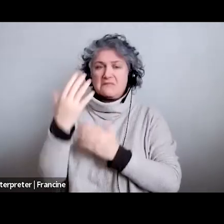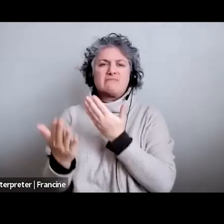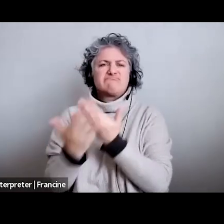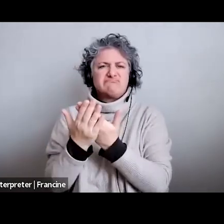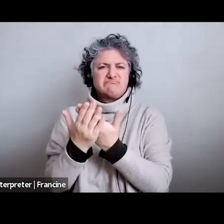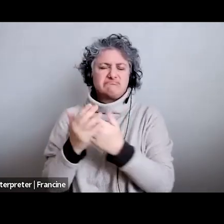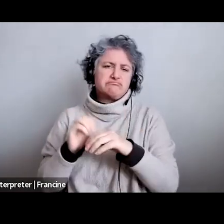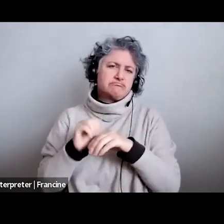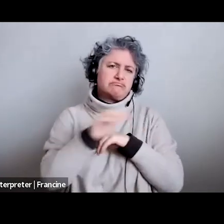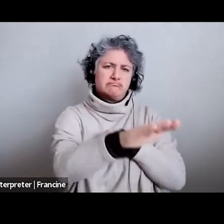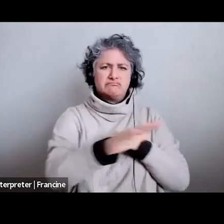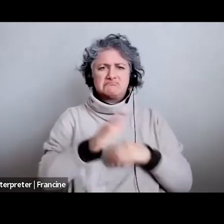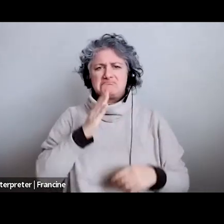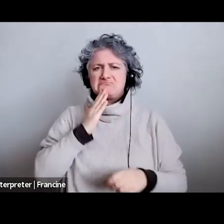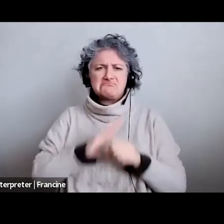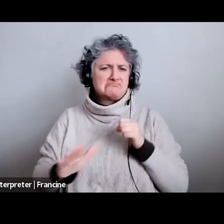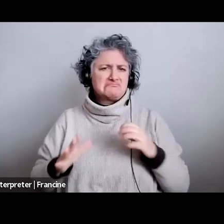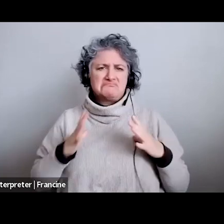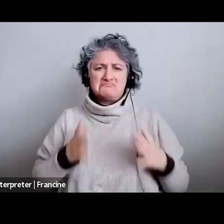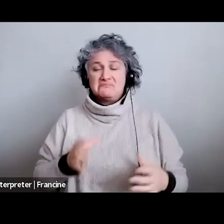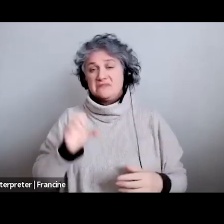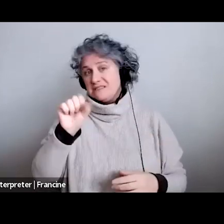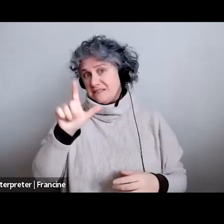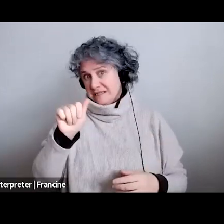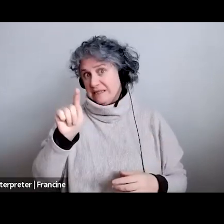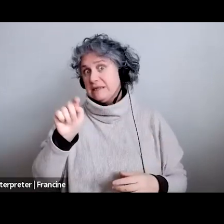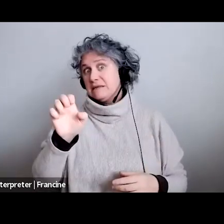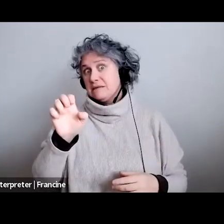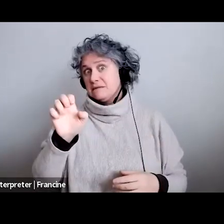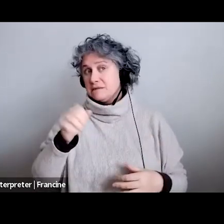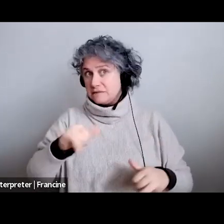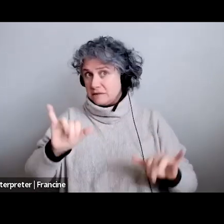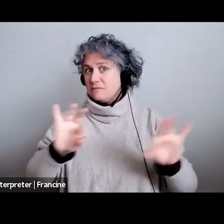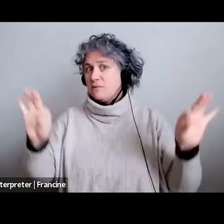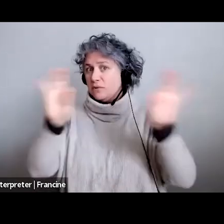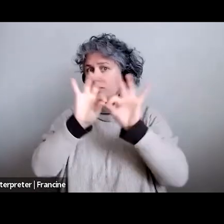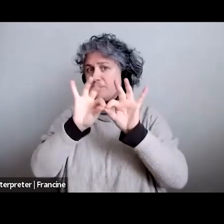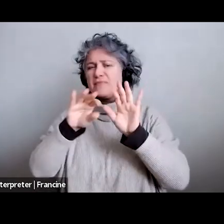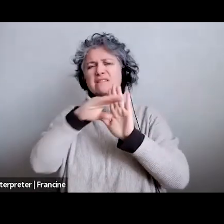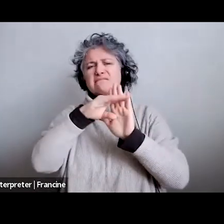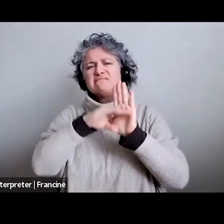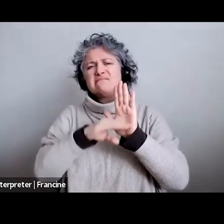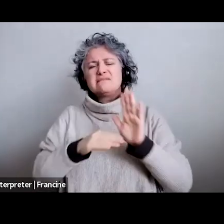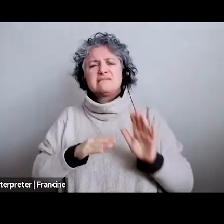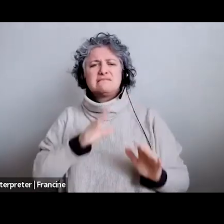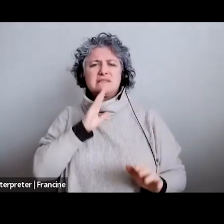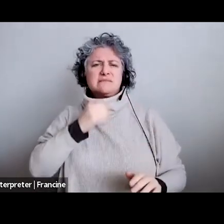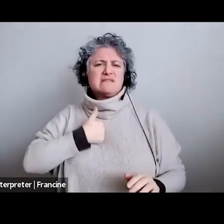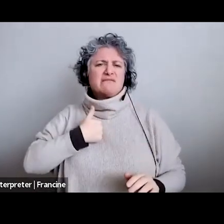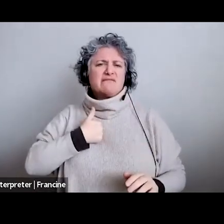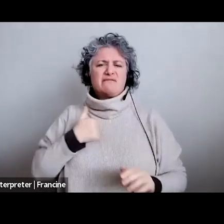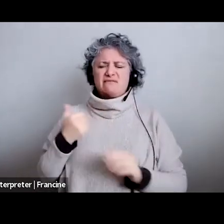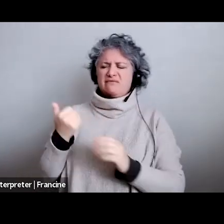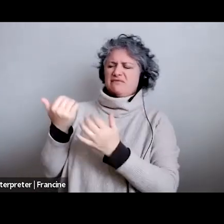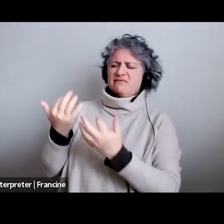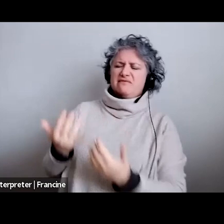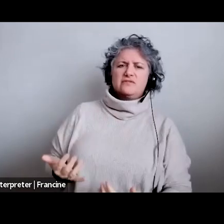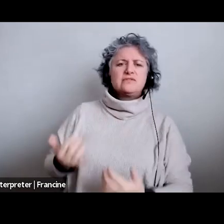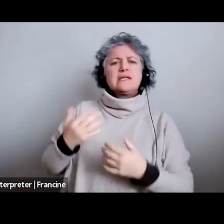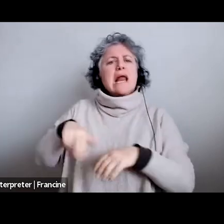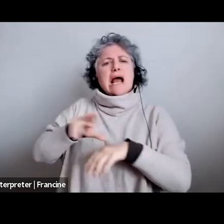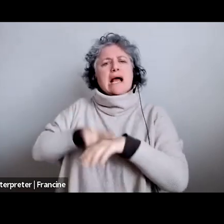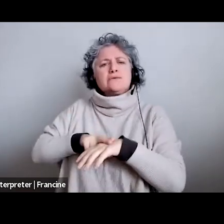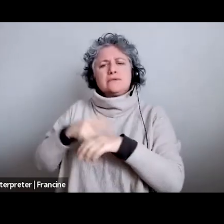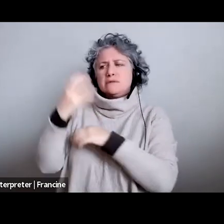that's just fine i think a slate is important think about a slate is you can just be yourself in the slate just make it natural be careful with